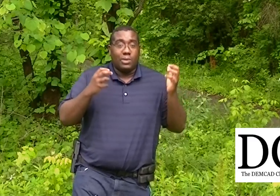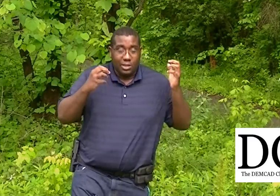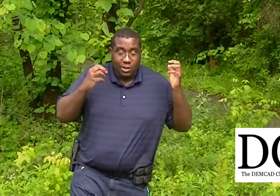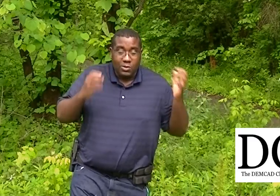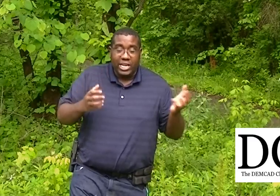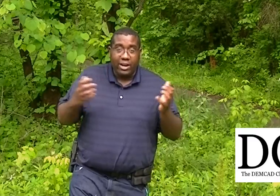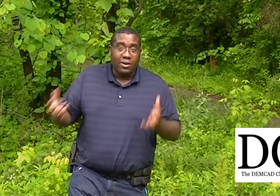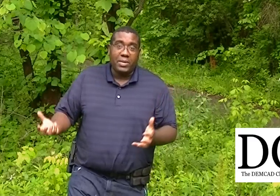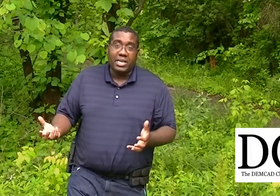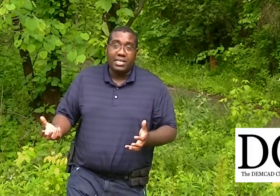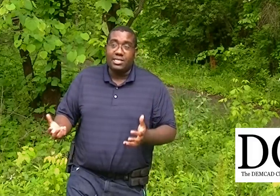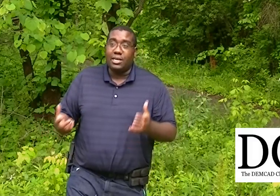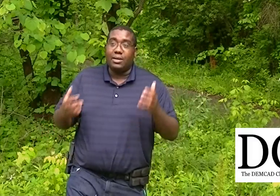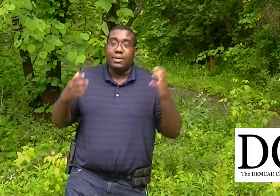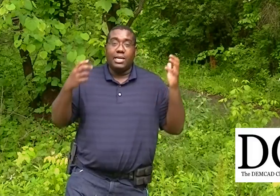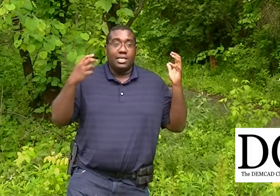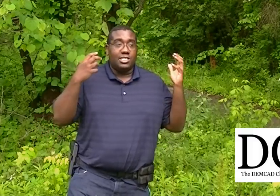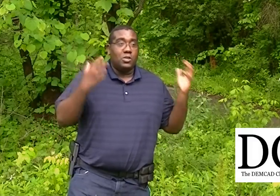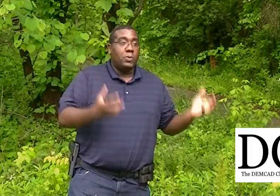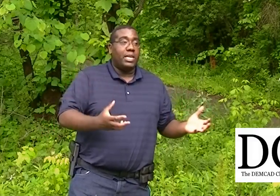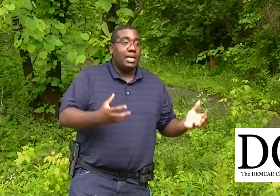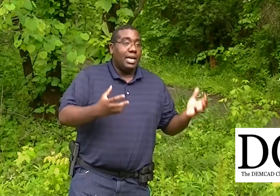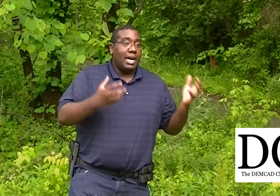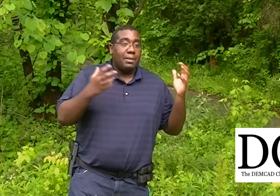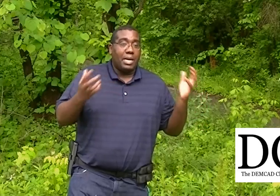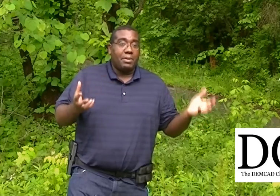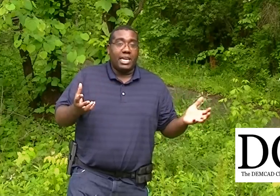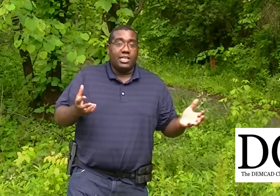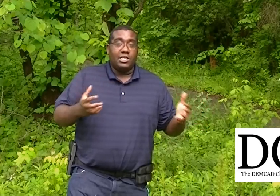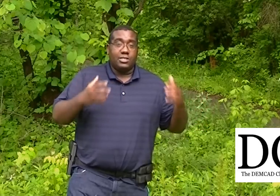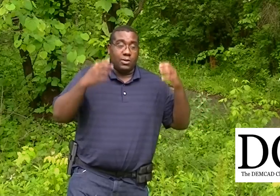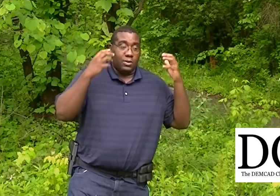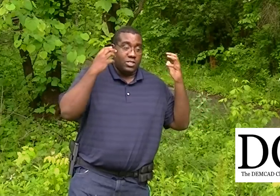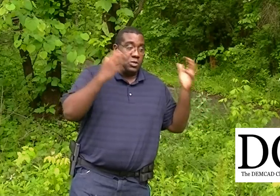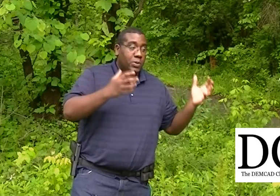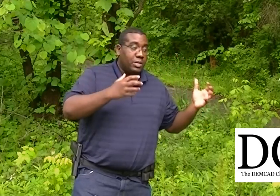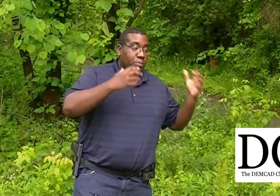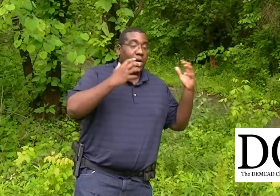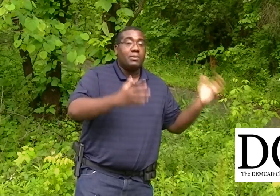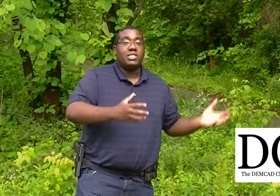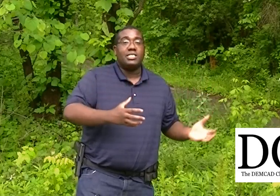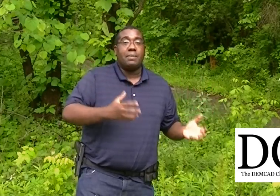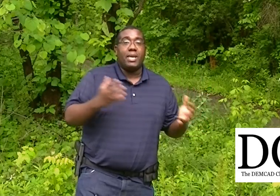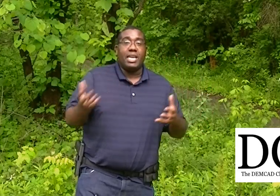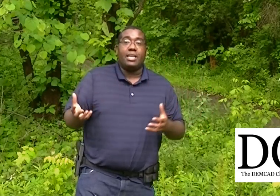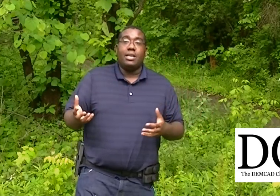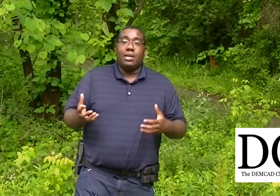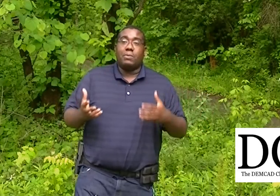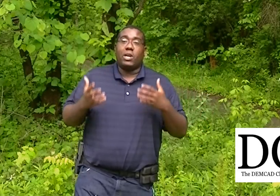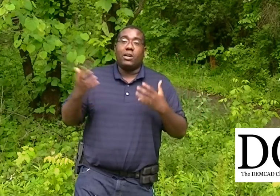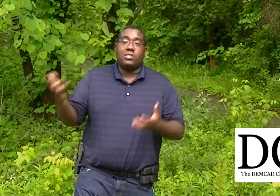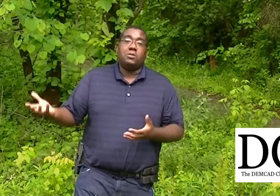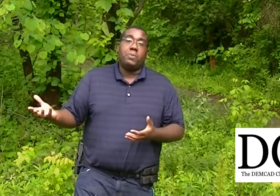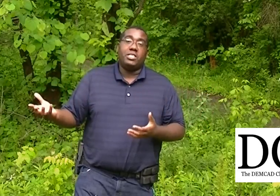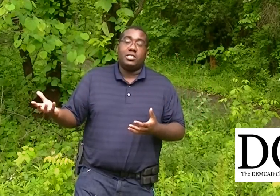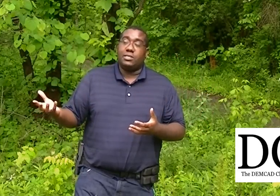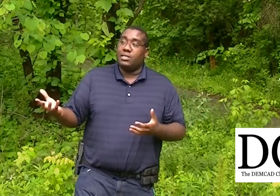lose that art because of stupid obligations or stupid promises they made in regards to pensions.